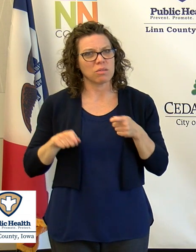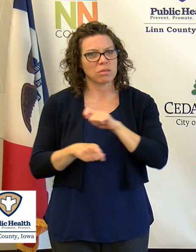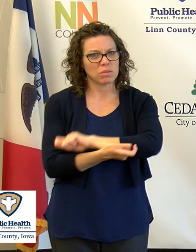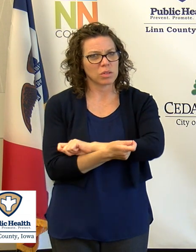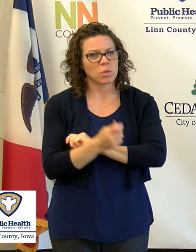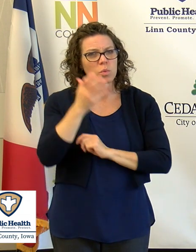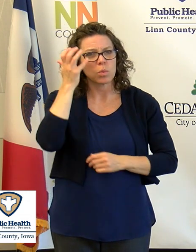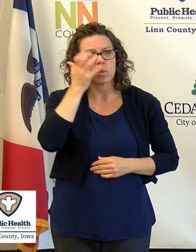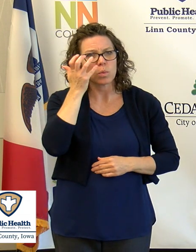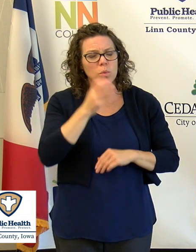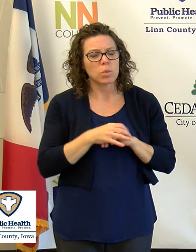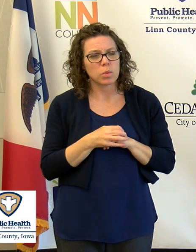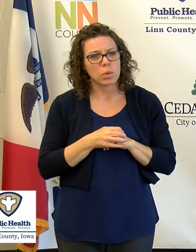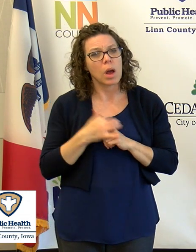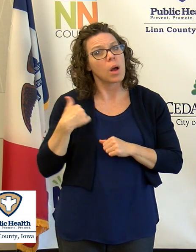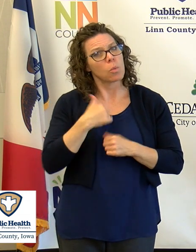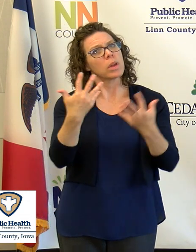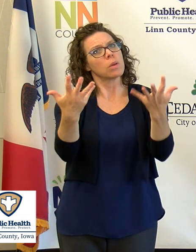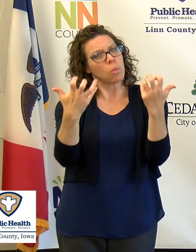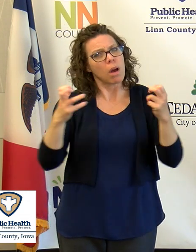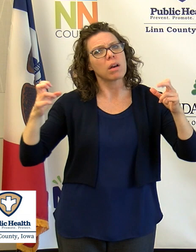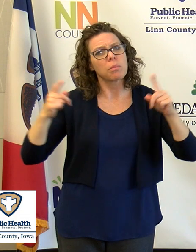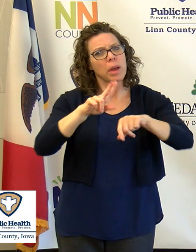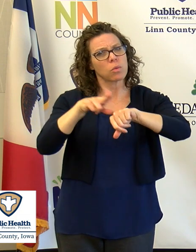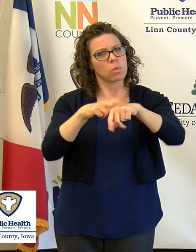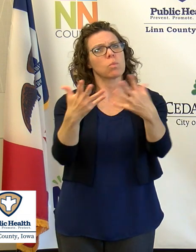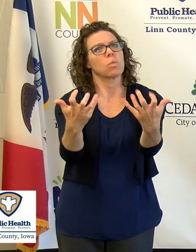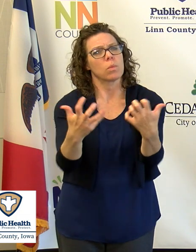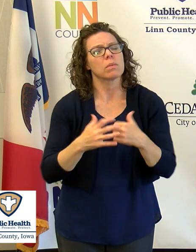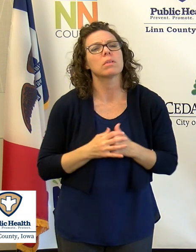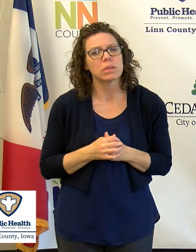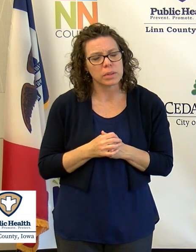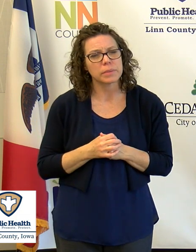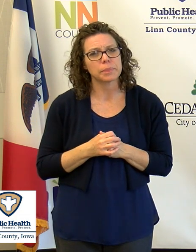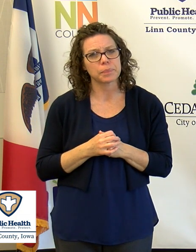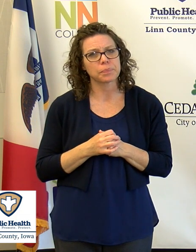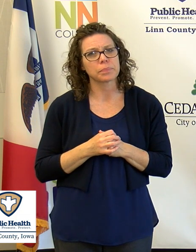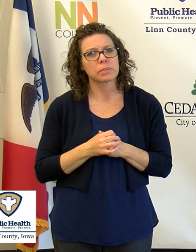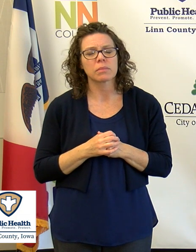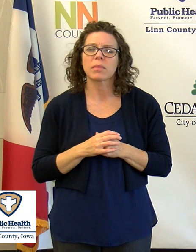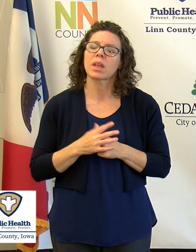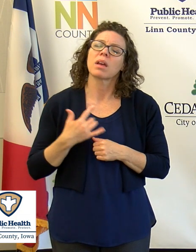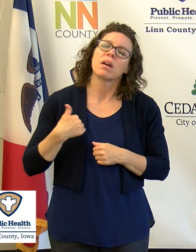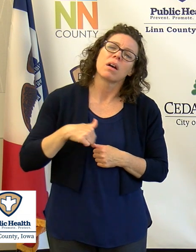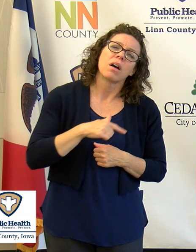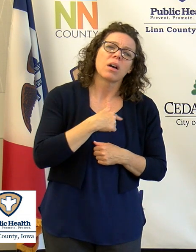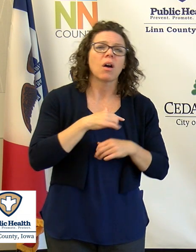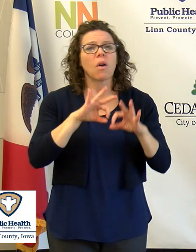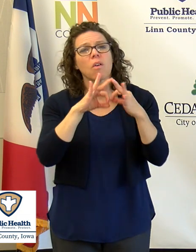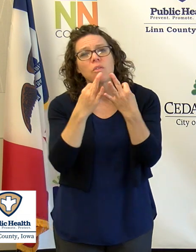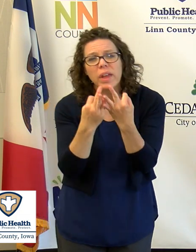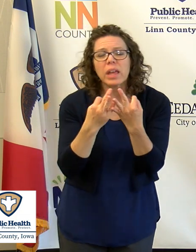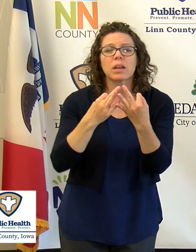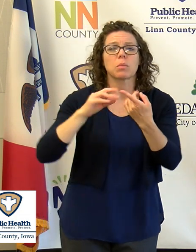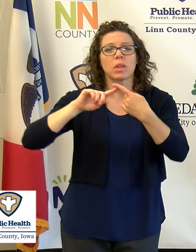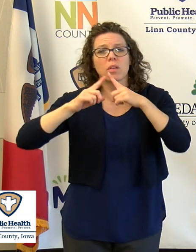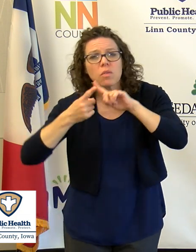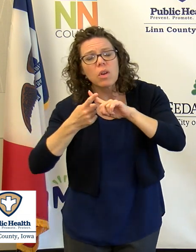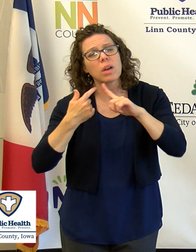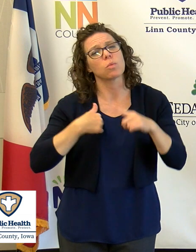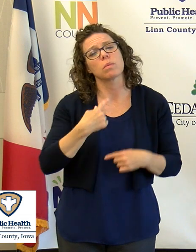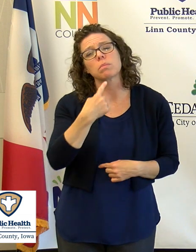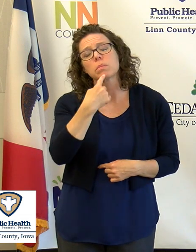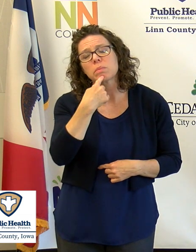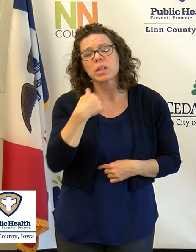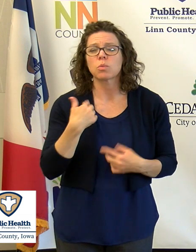and we all want to return to normal. We miss our loved ones that we are not able to see and